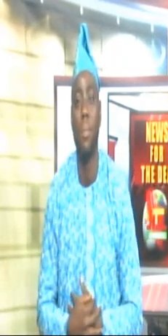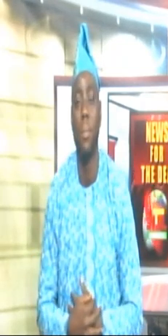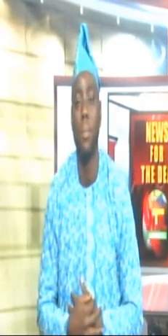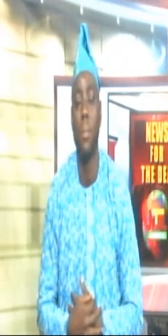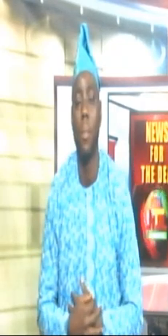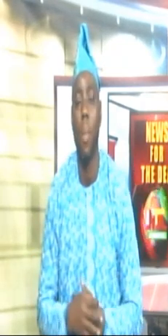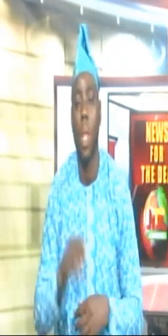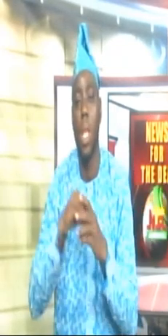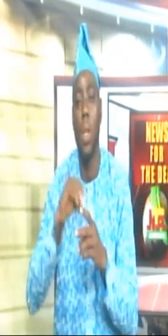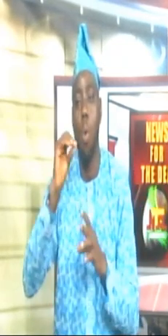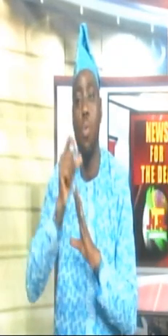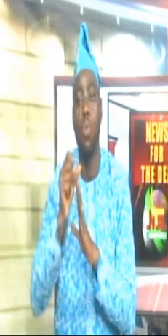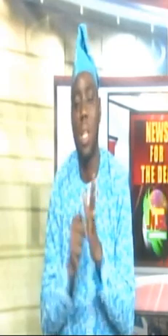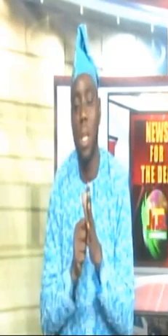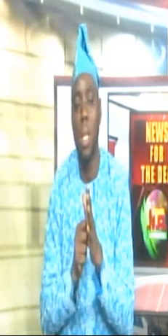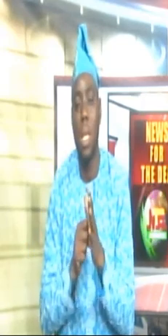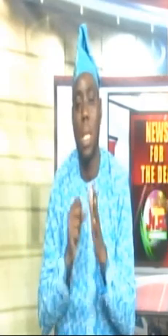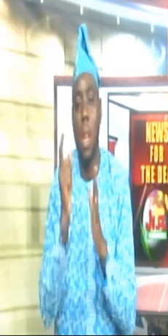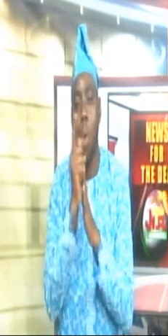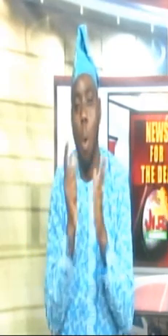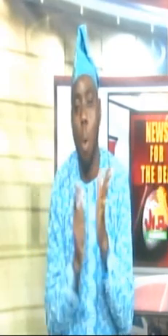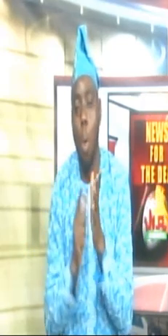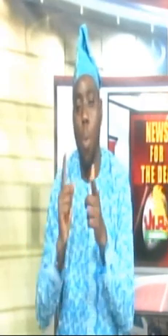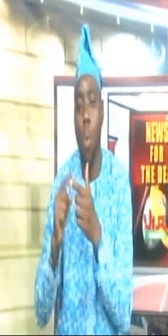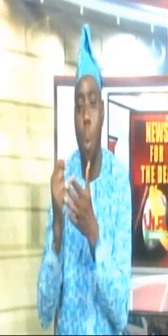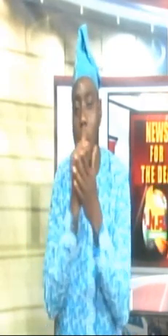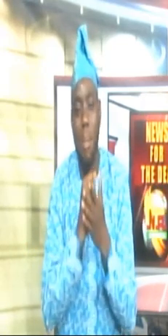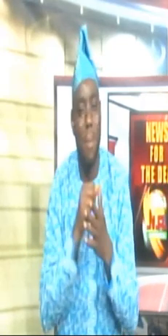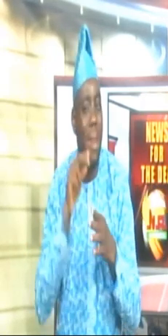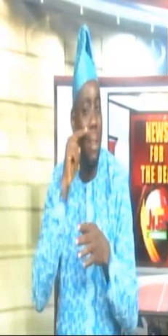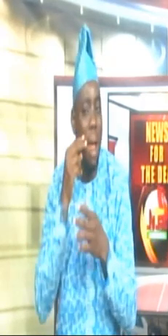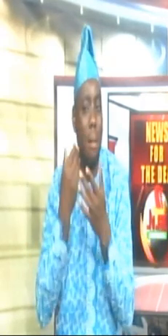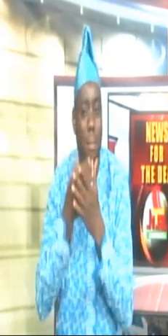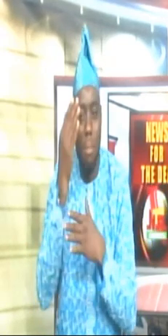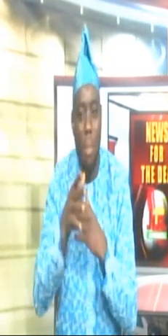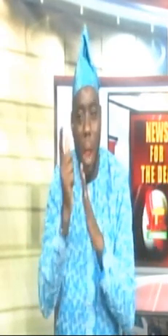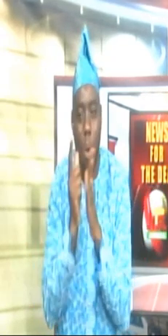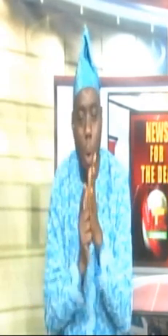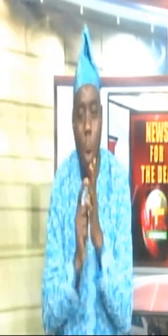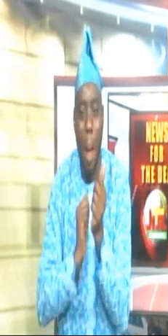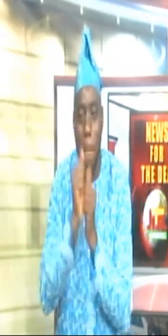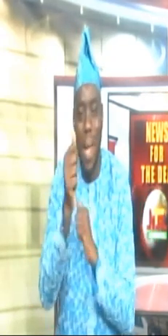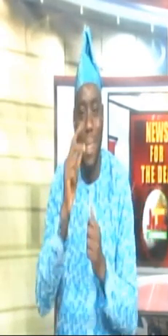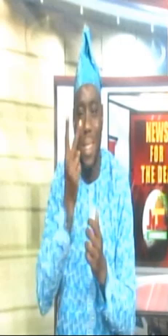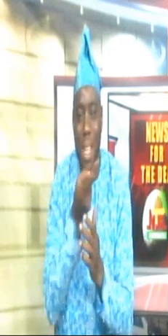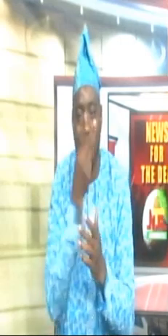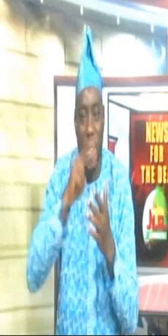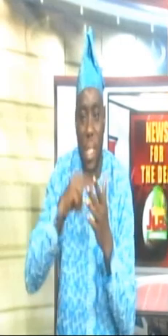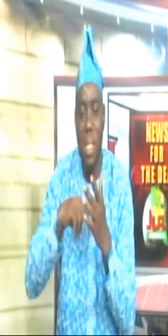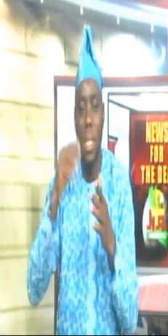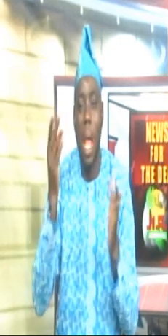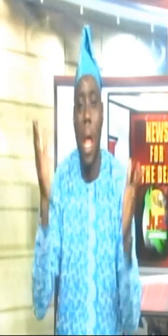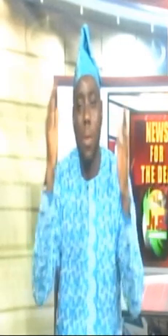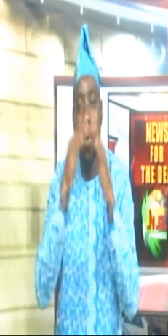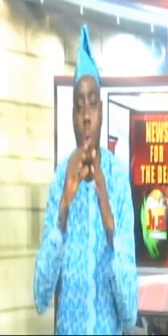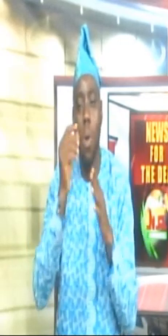In Ogun State, a bill to domesticate the Nigeria Consumer Protection Law has passed second reading at the Ogun State House of Assembly with